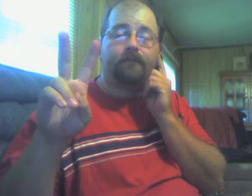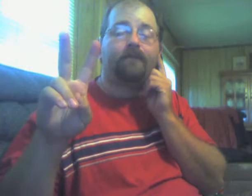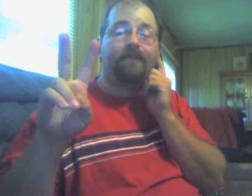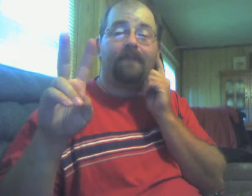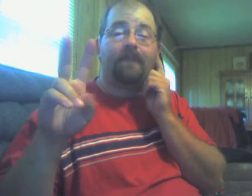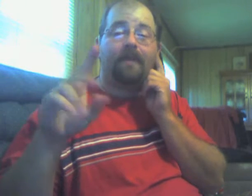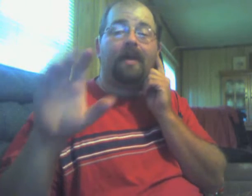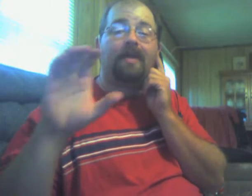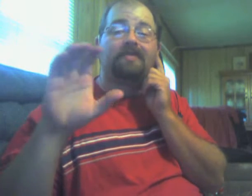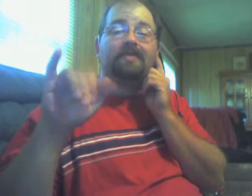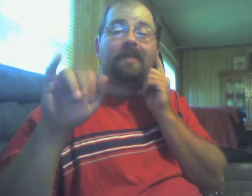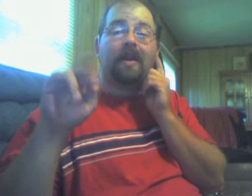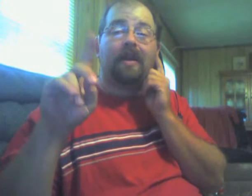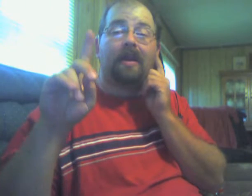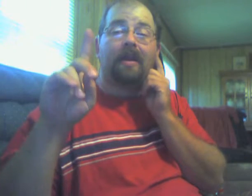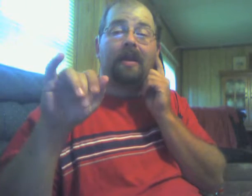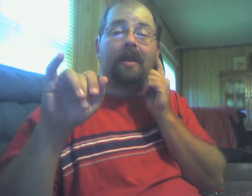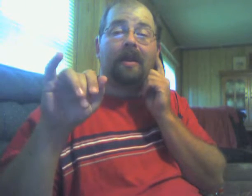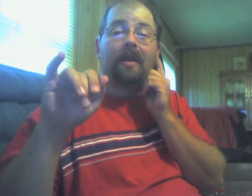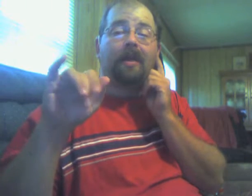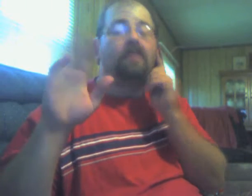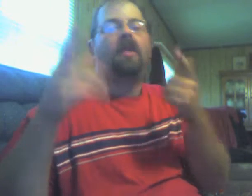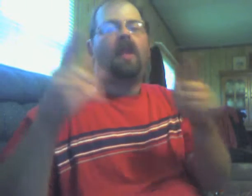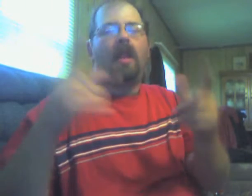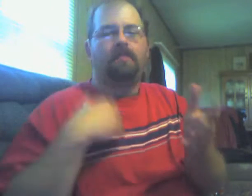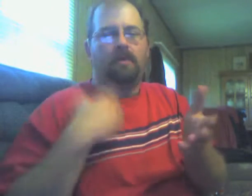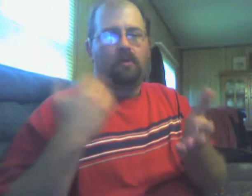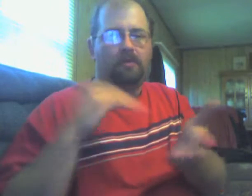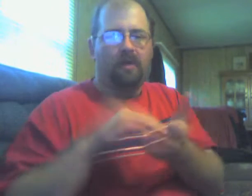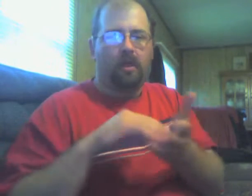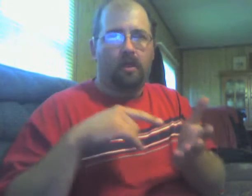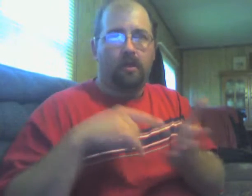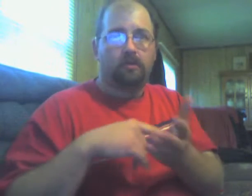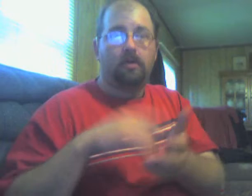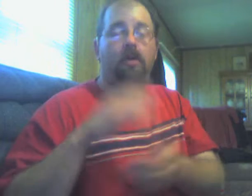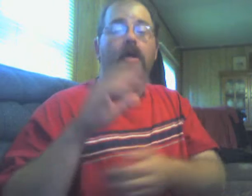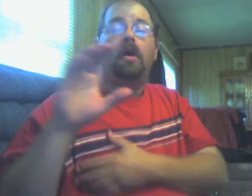The power to make just about anything. Except for excuses.